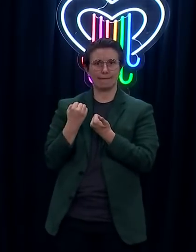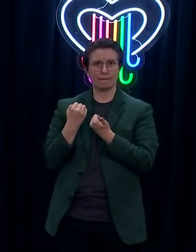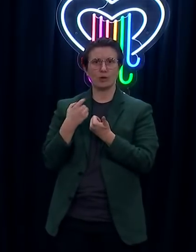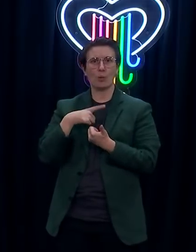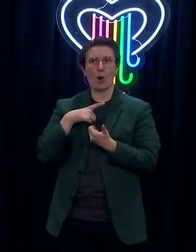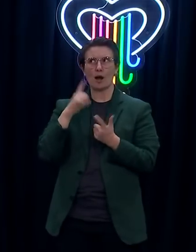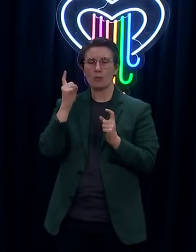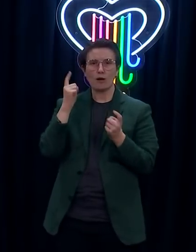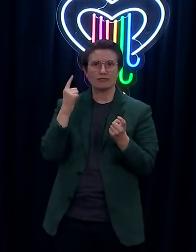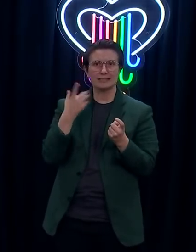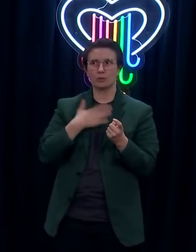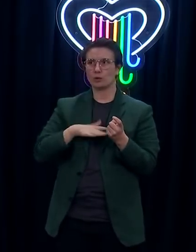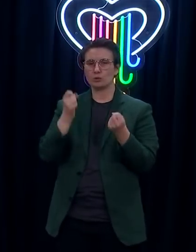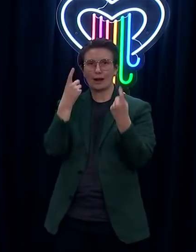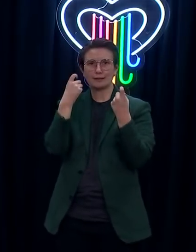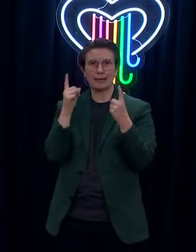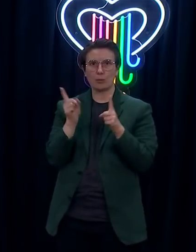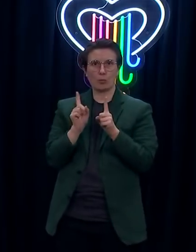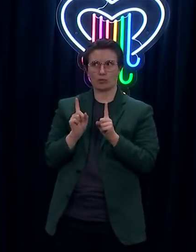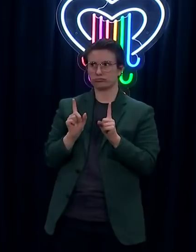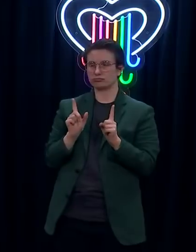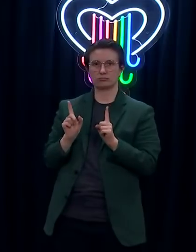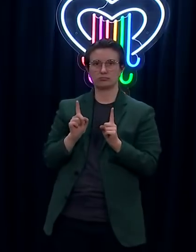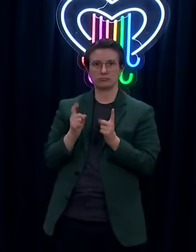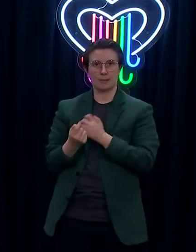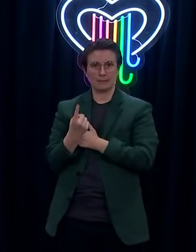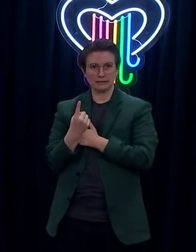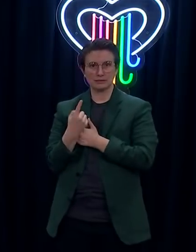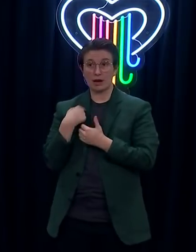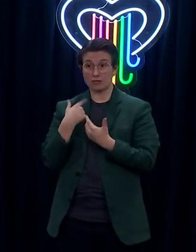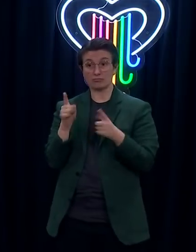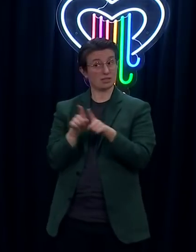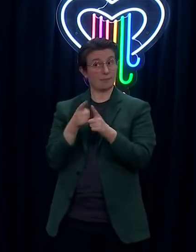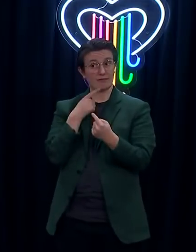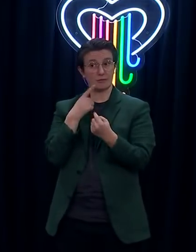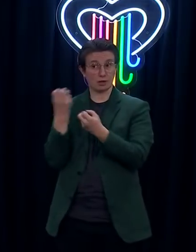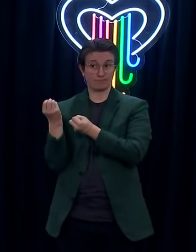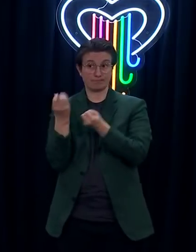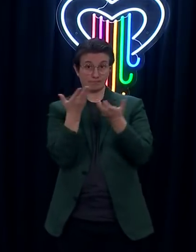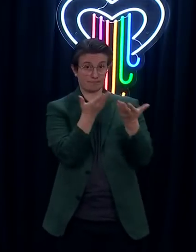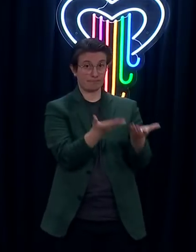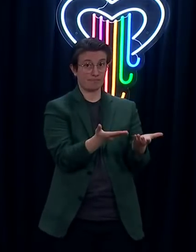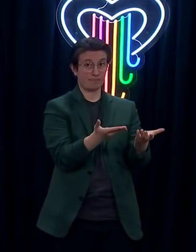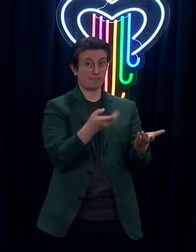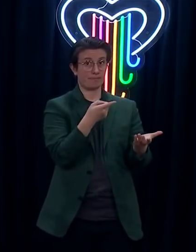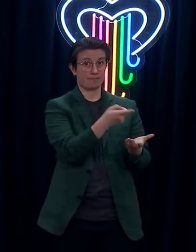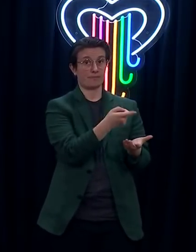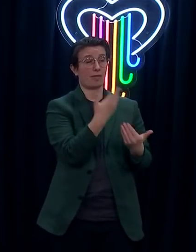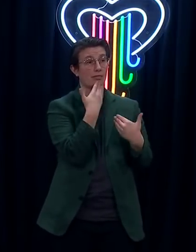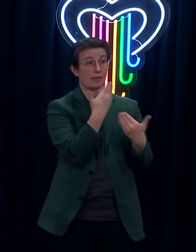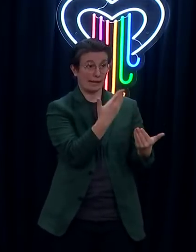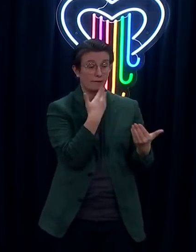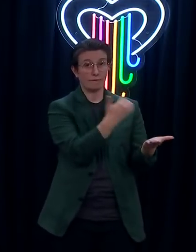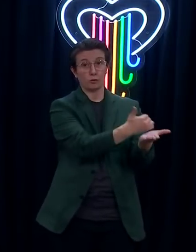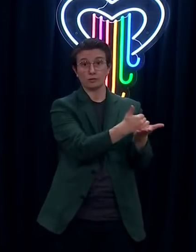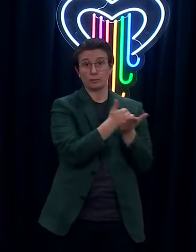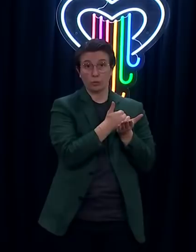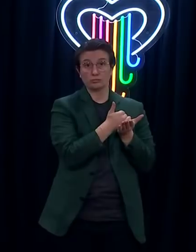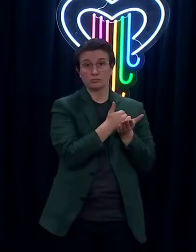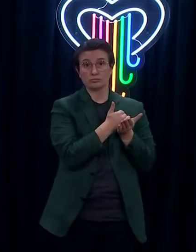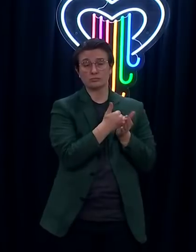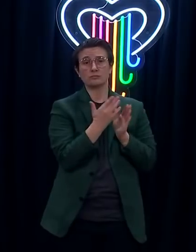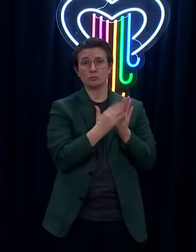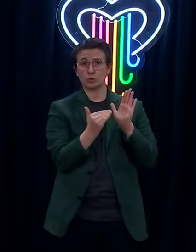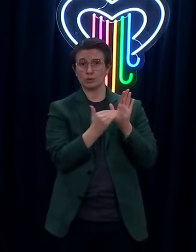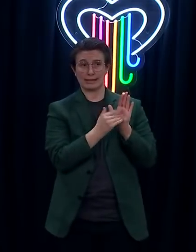concerns. I conveyed what I've conveyed to you and then said thanked him for the support that the New Zealand